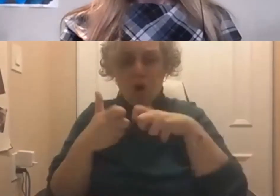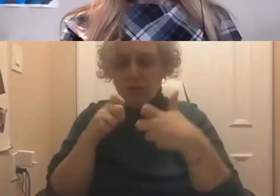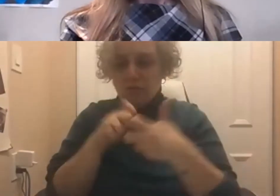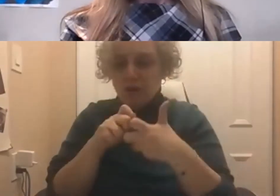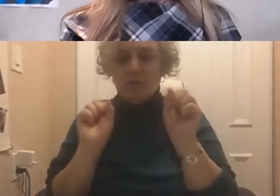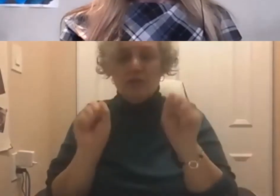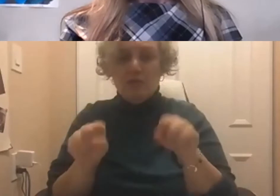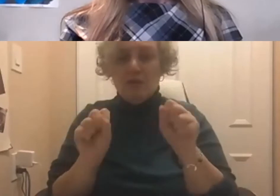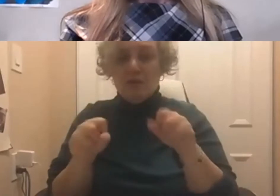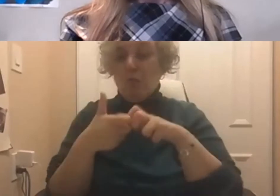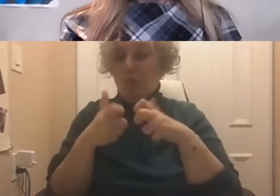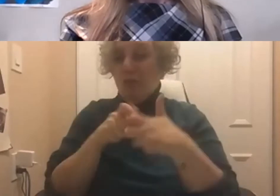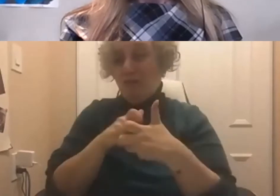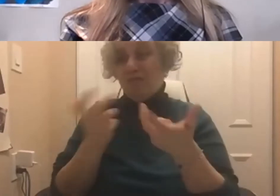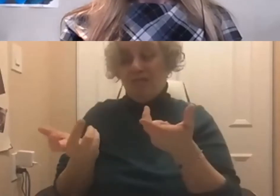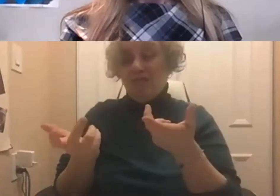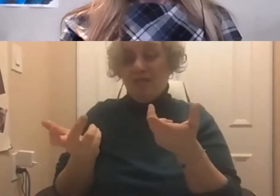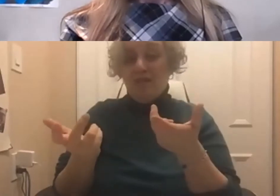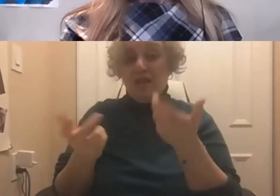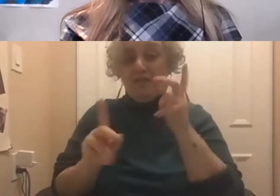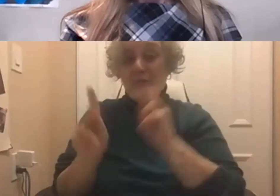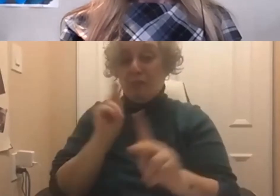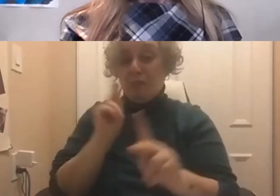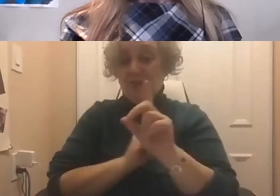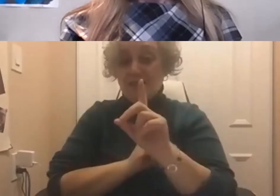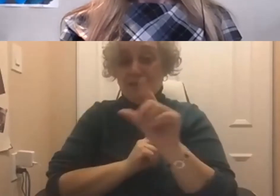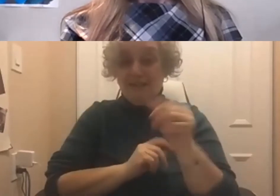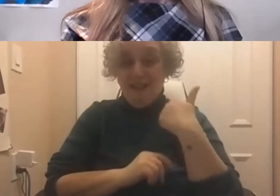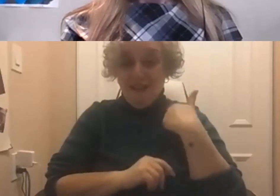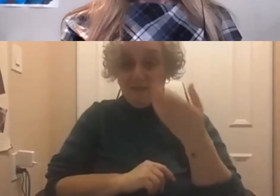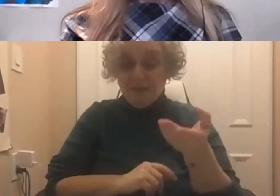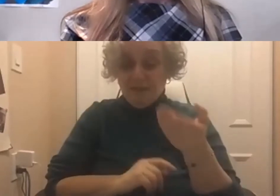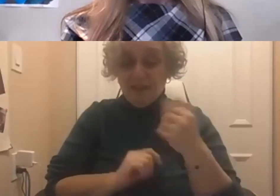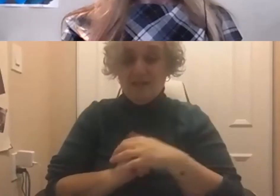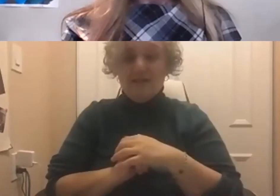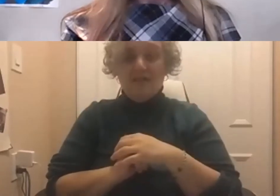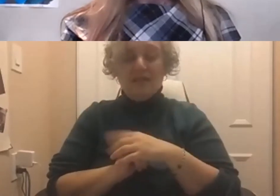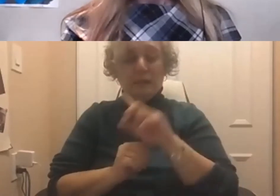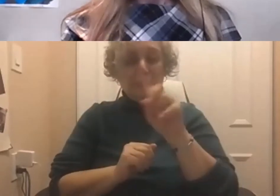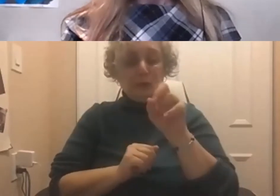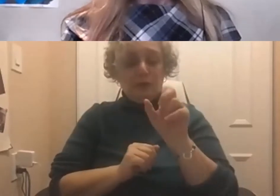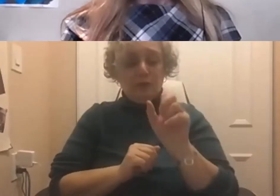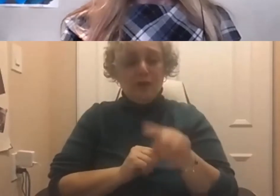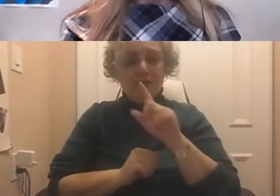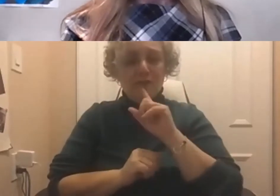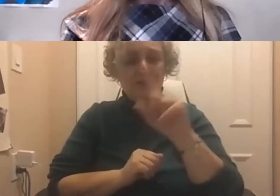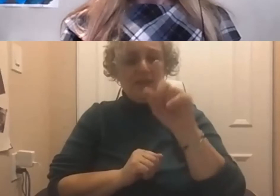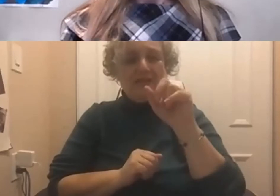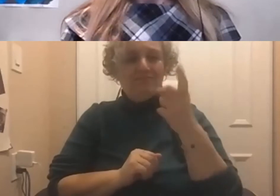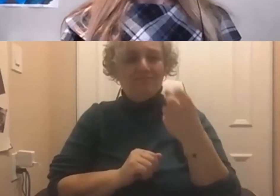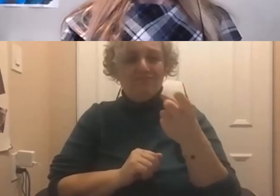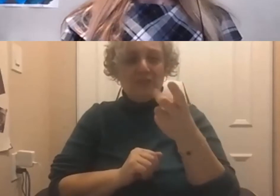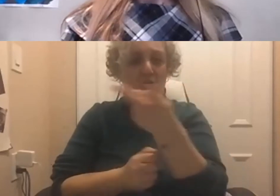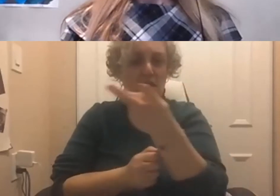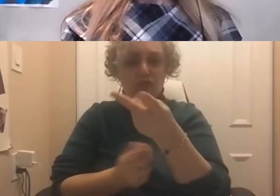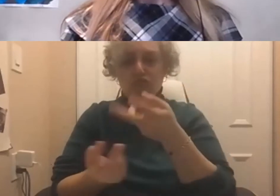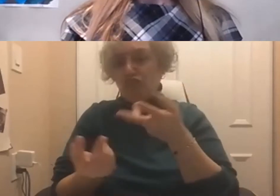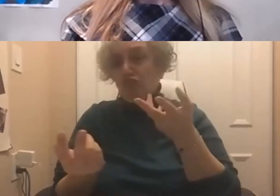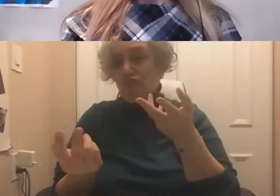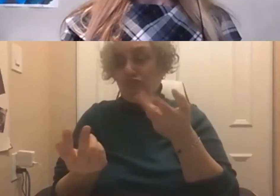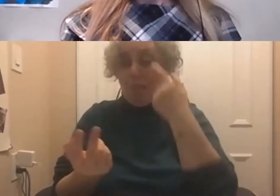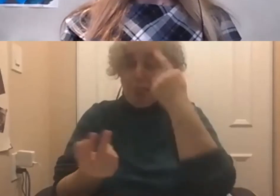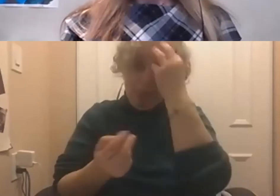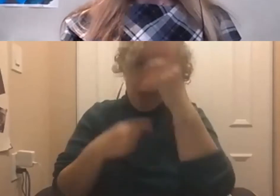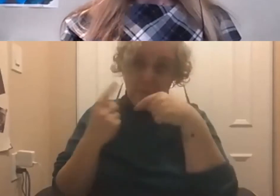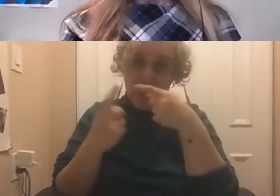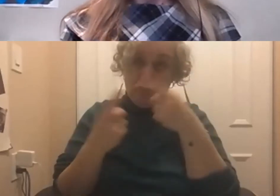problematic for people with disabilities? And that's the question. Can you think, can either of you think